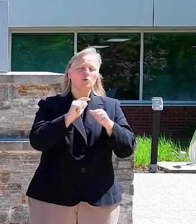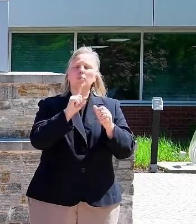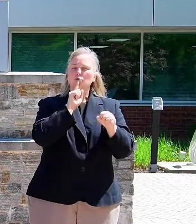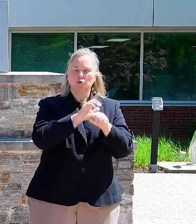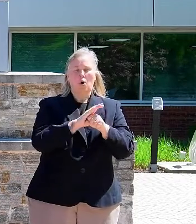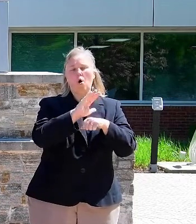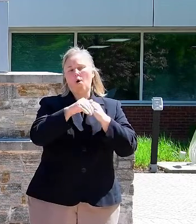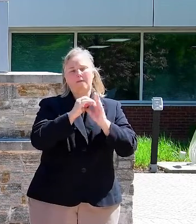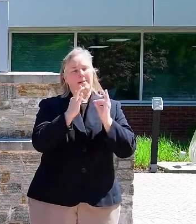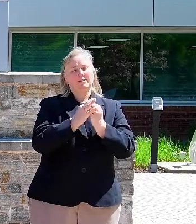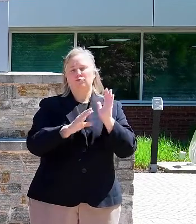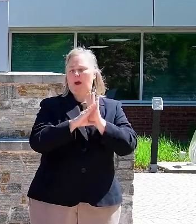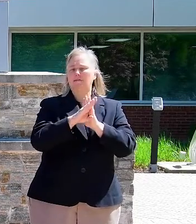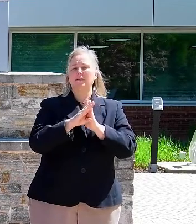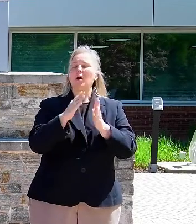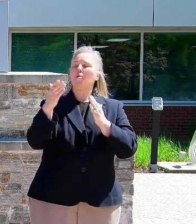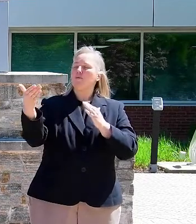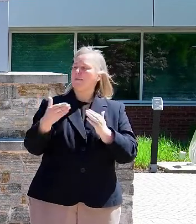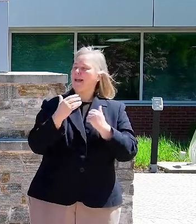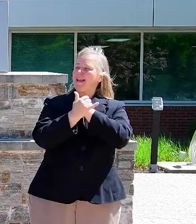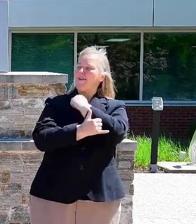welcome County Executive Calvin Ball.